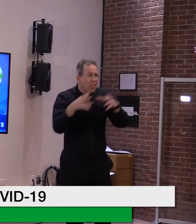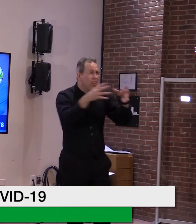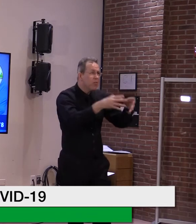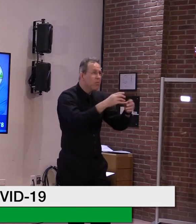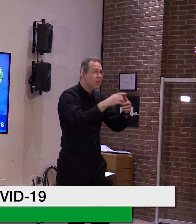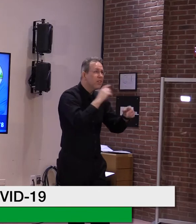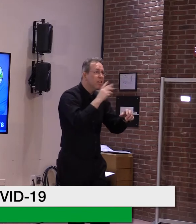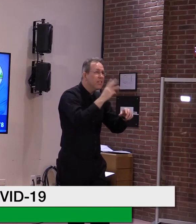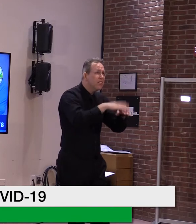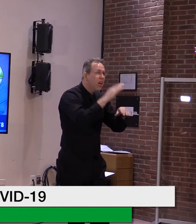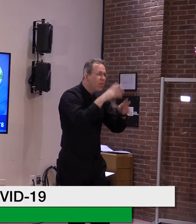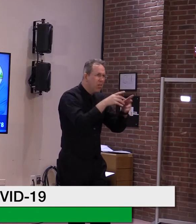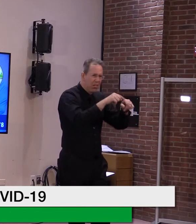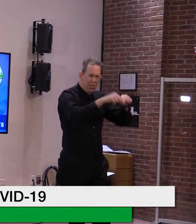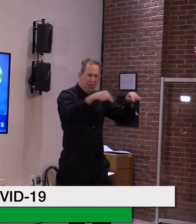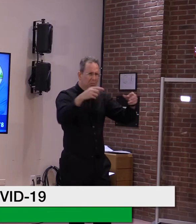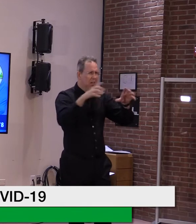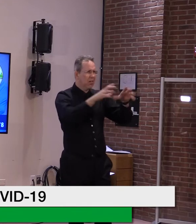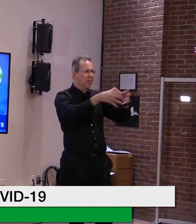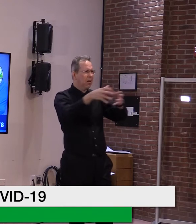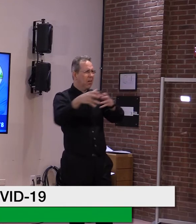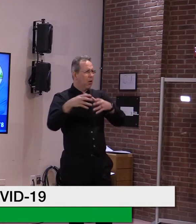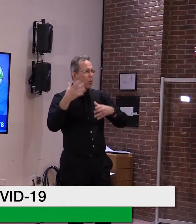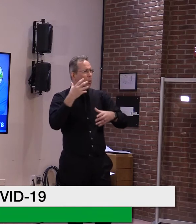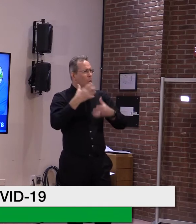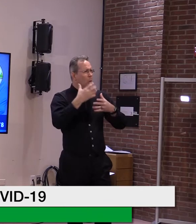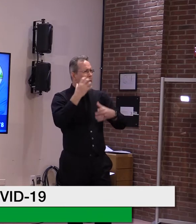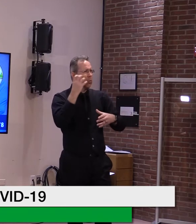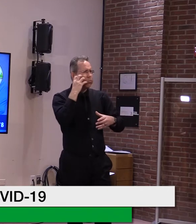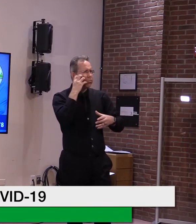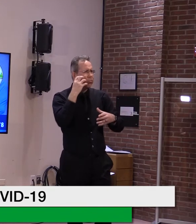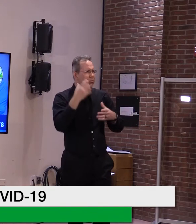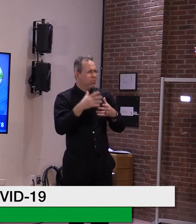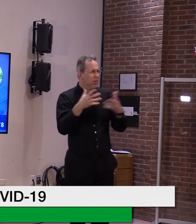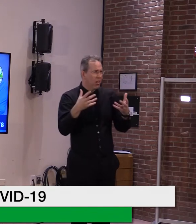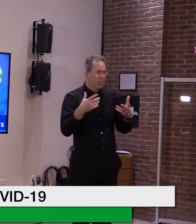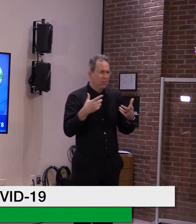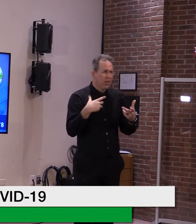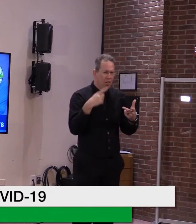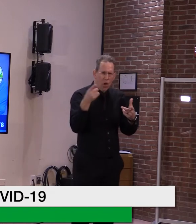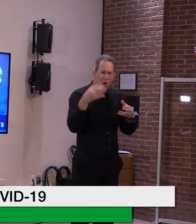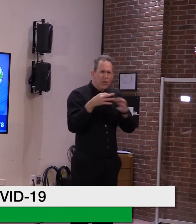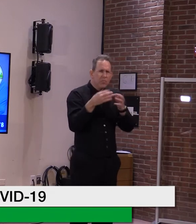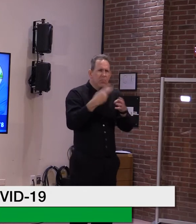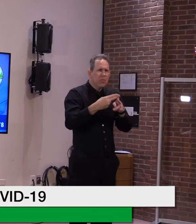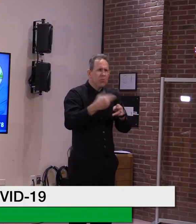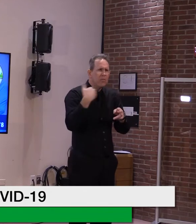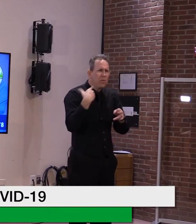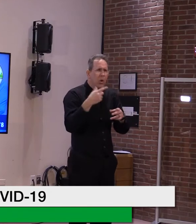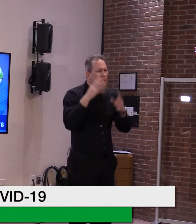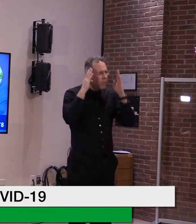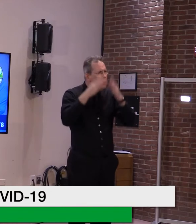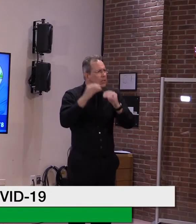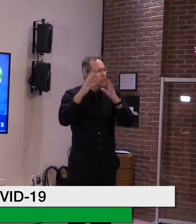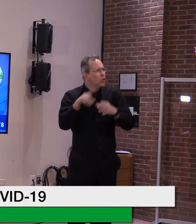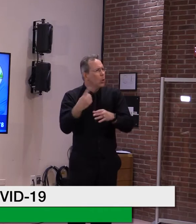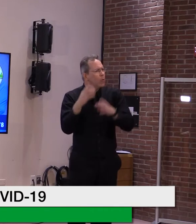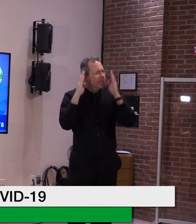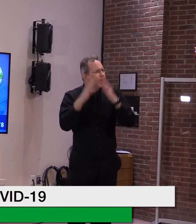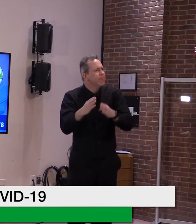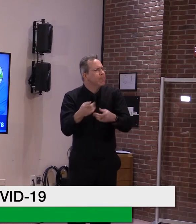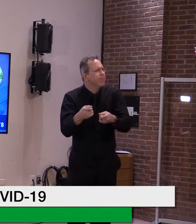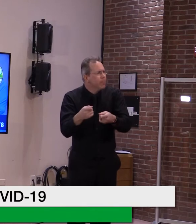coverage around the expanded eligibility last week focused on teachers now qualifying. Um, do you think